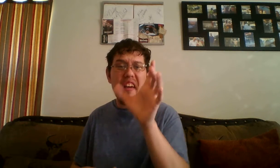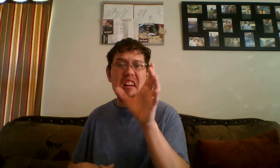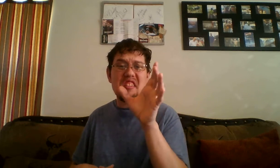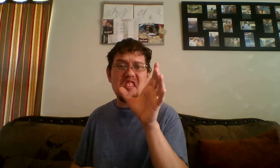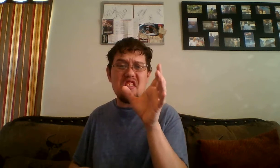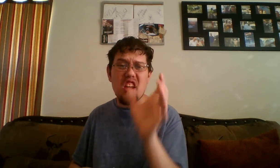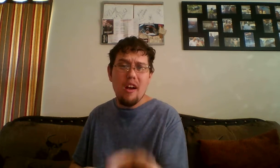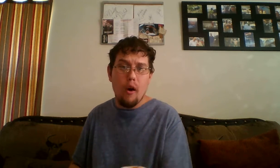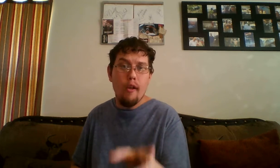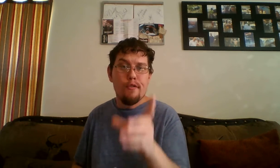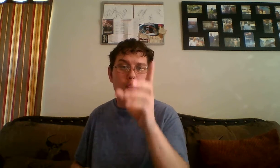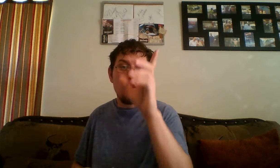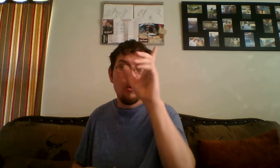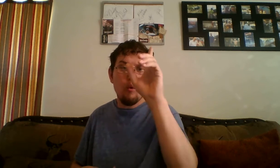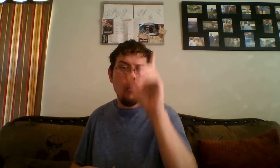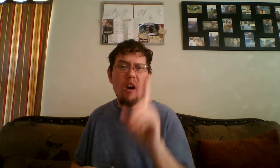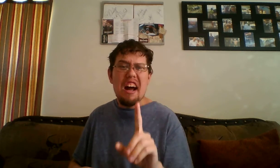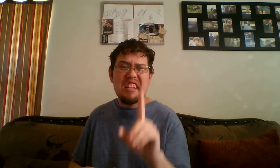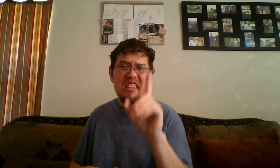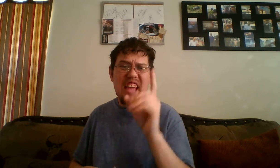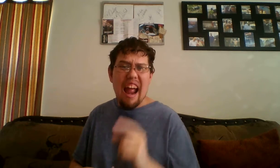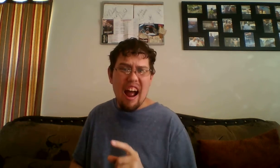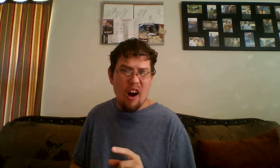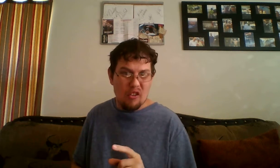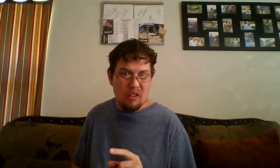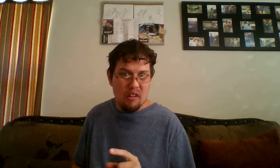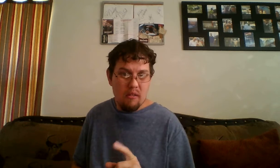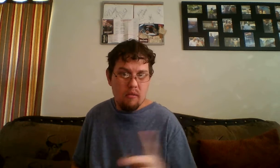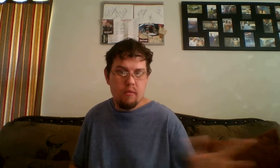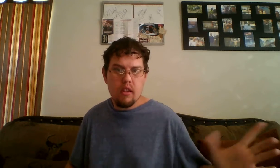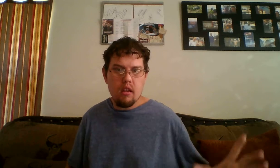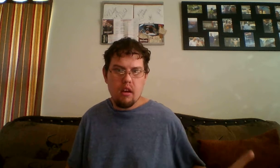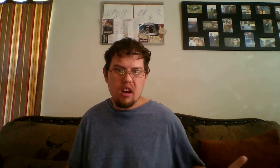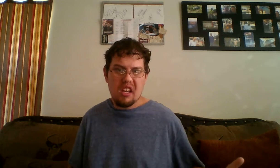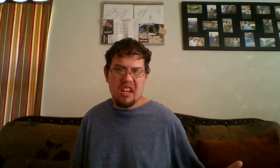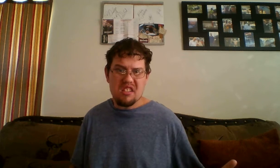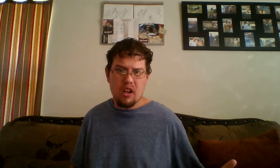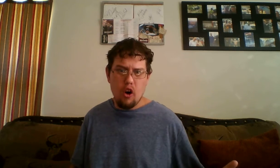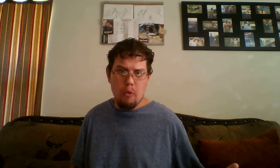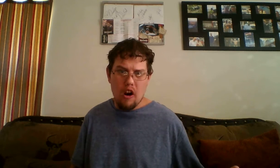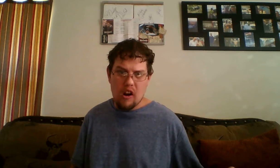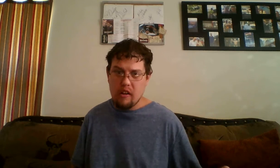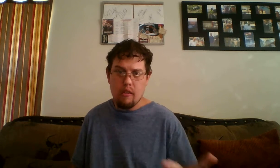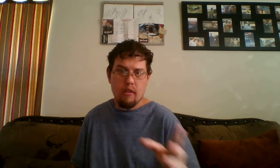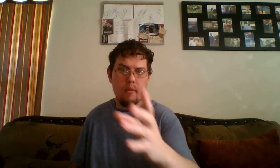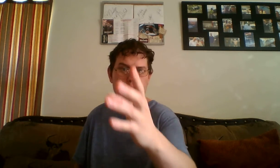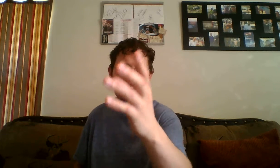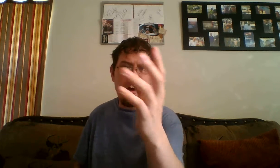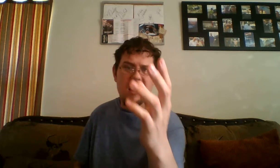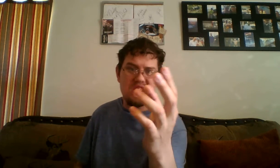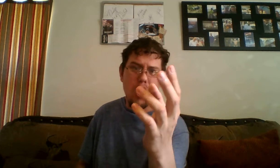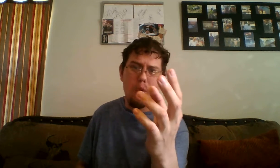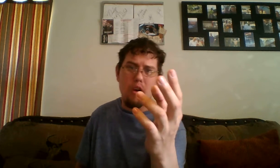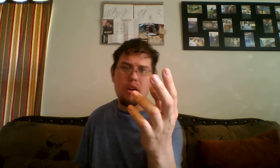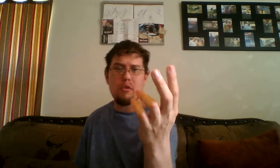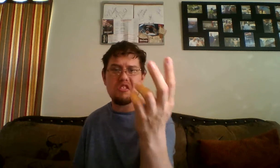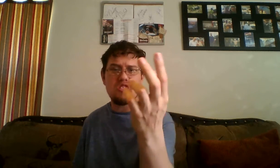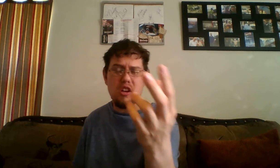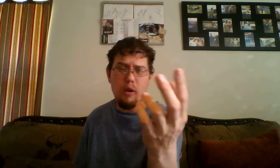is still one down against Goldberg. Because, Goldberg will still